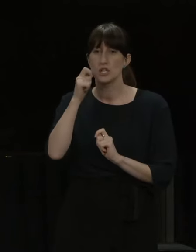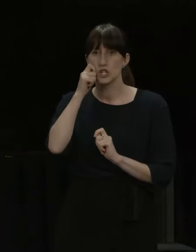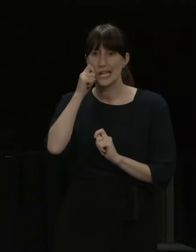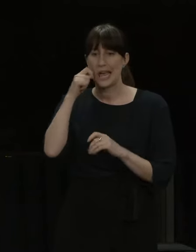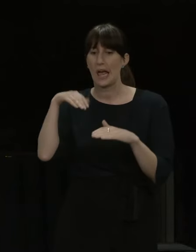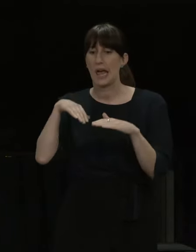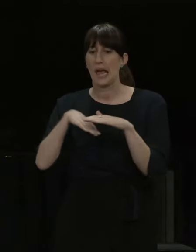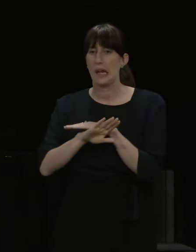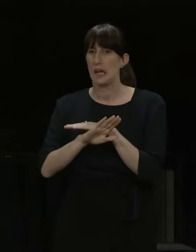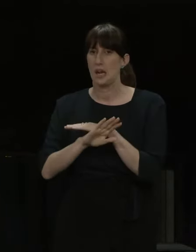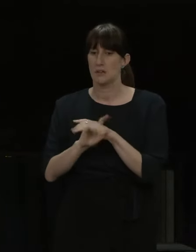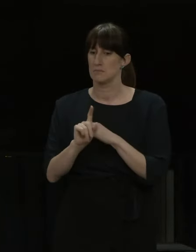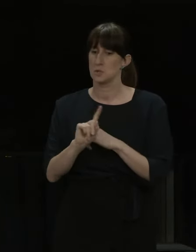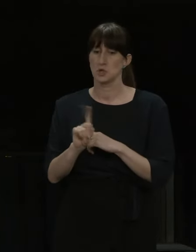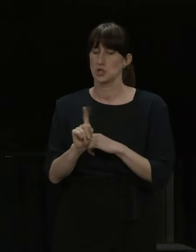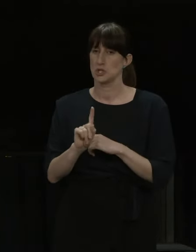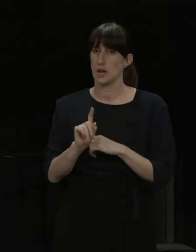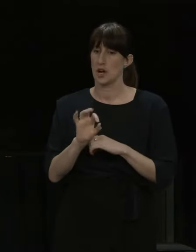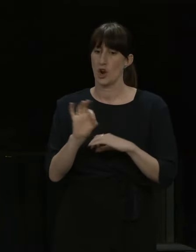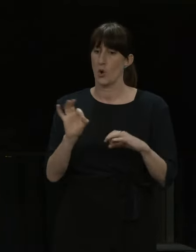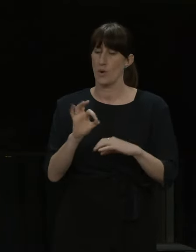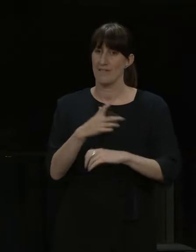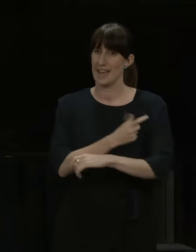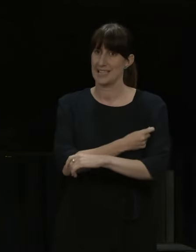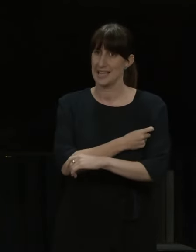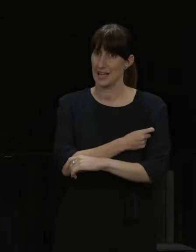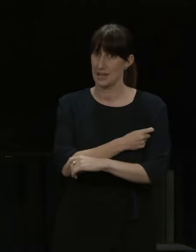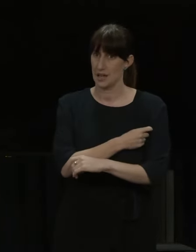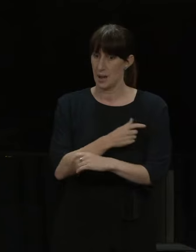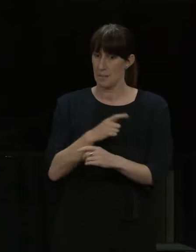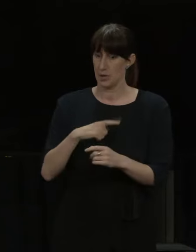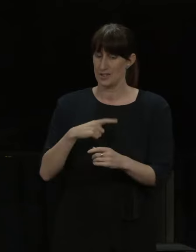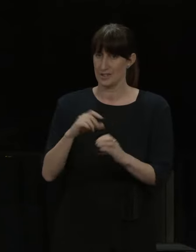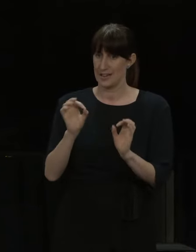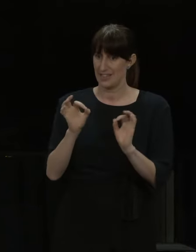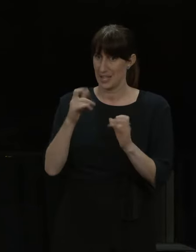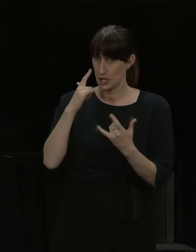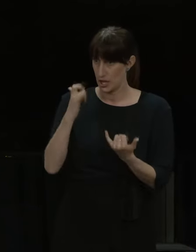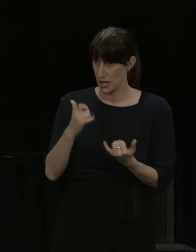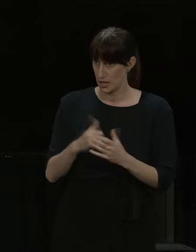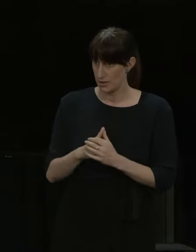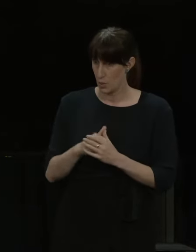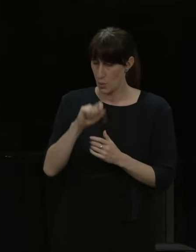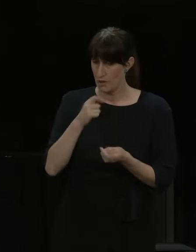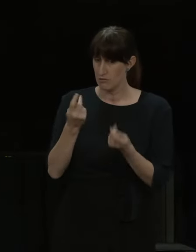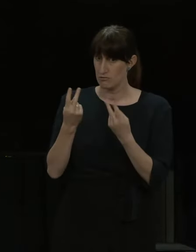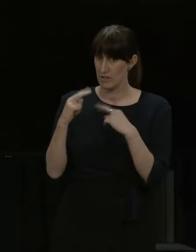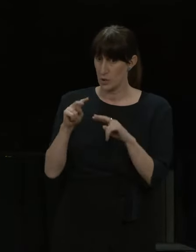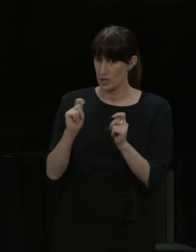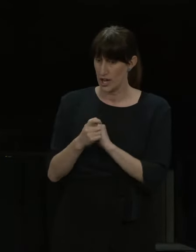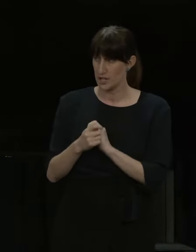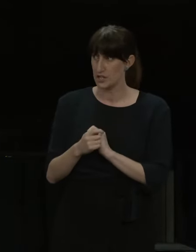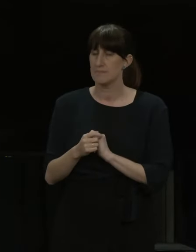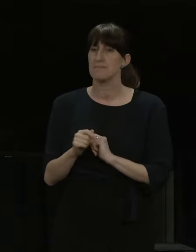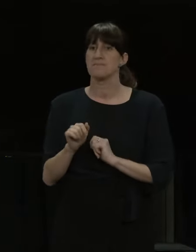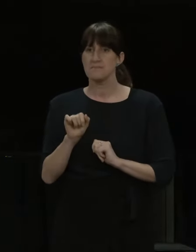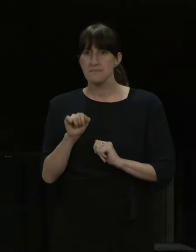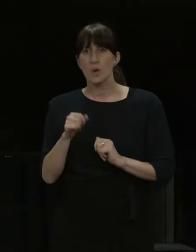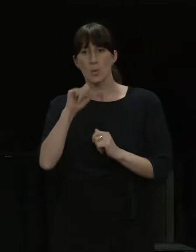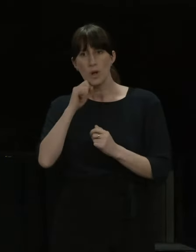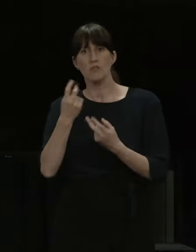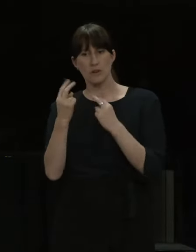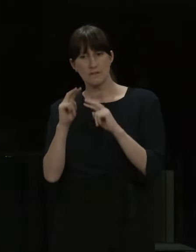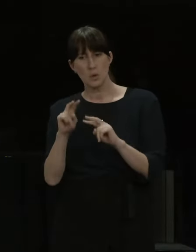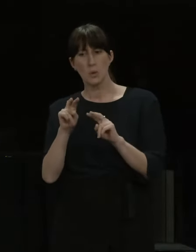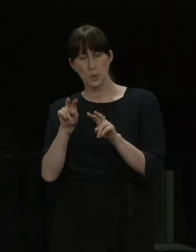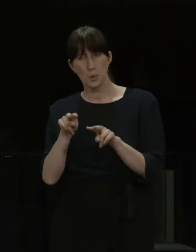getting in as a result of their past is not being checked? Look, we keep that under review. I think the vast majority of New Zealanders and